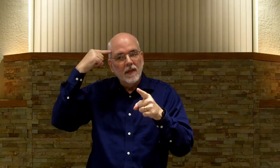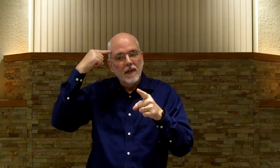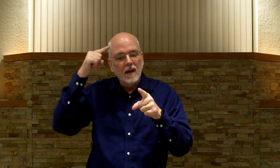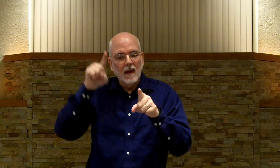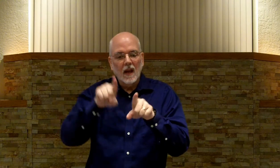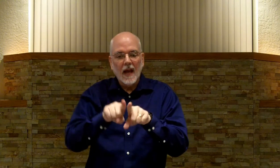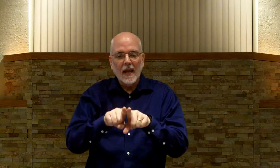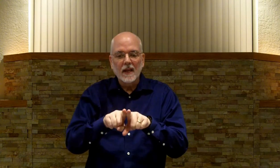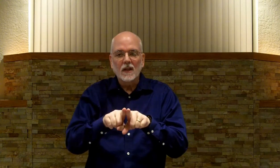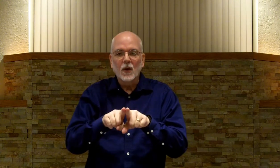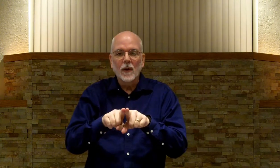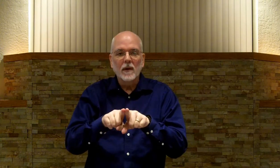But think. Alike. Is an agreement.